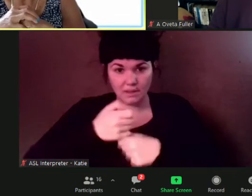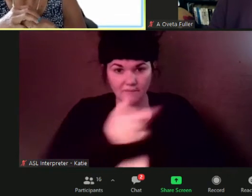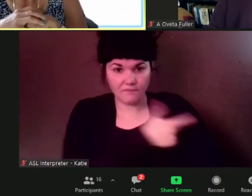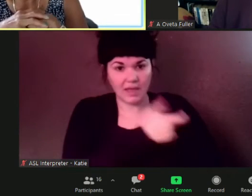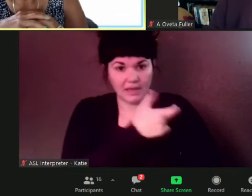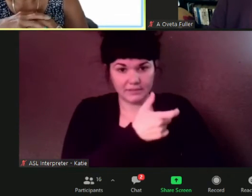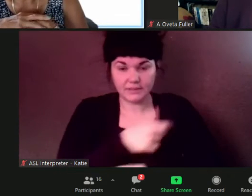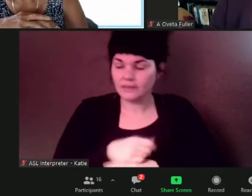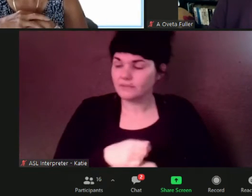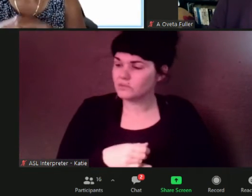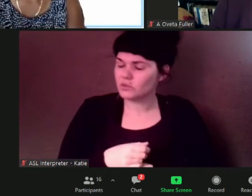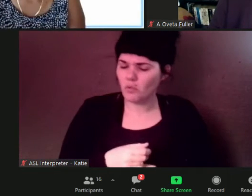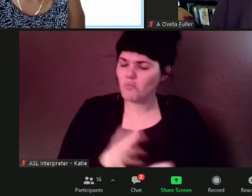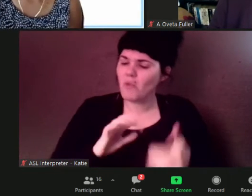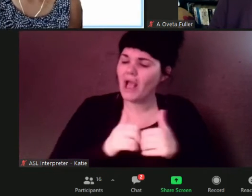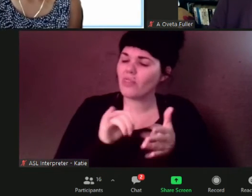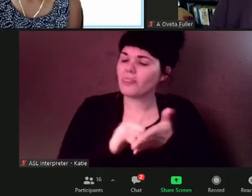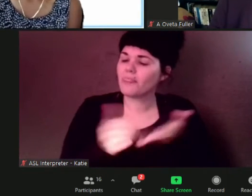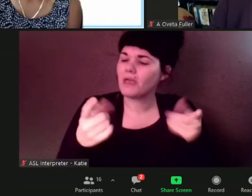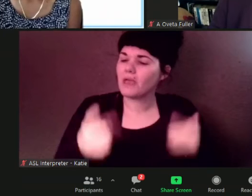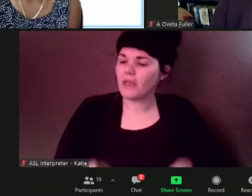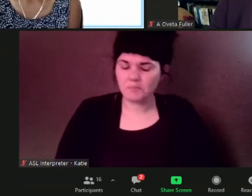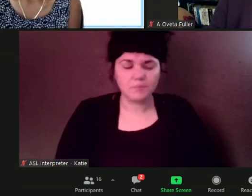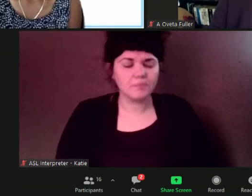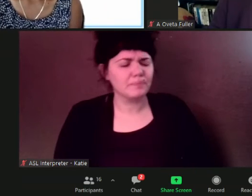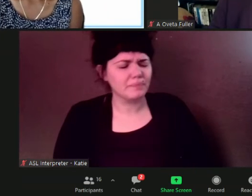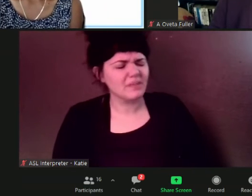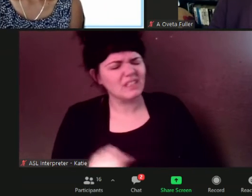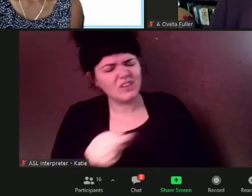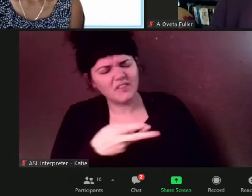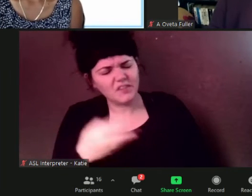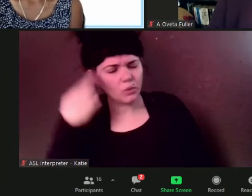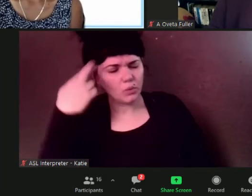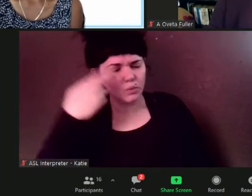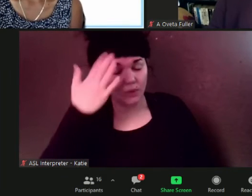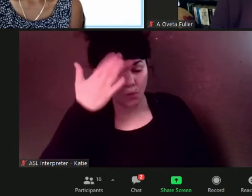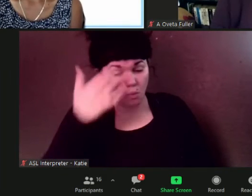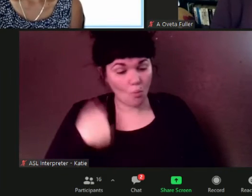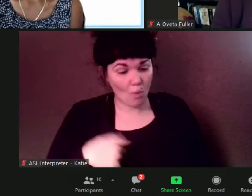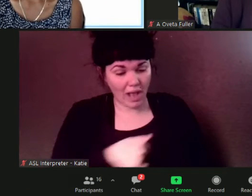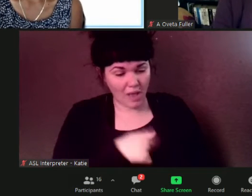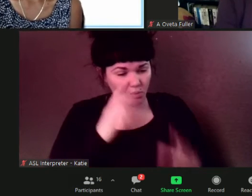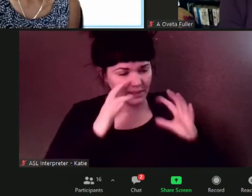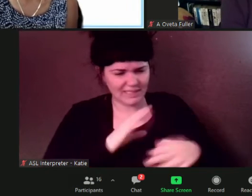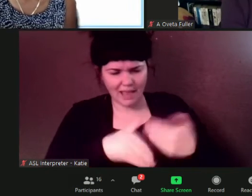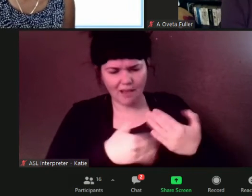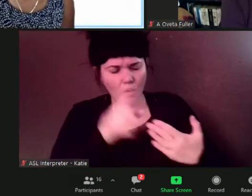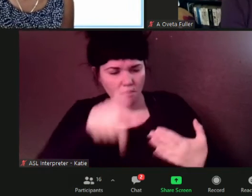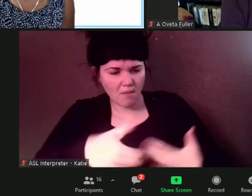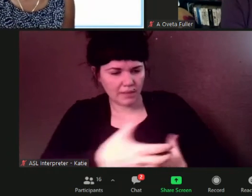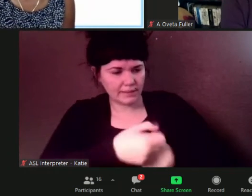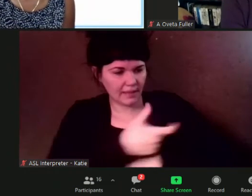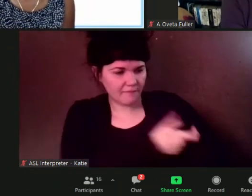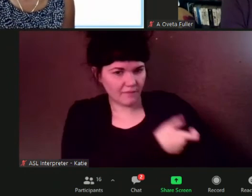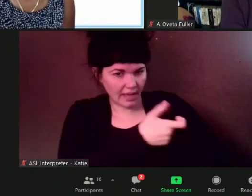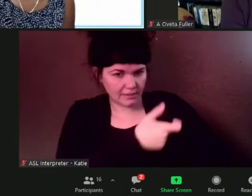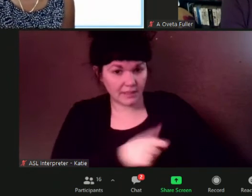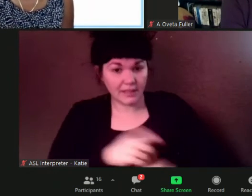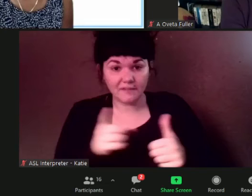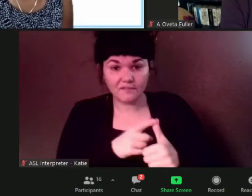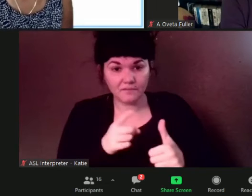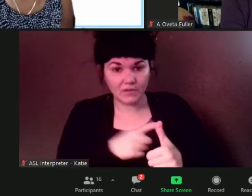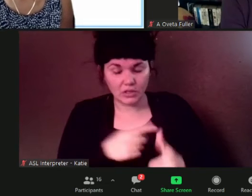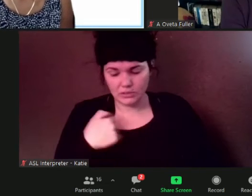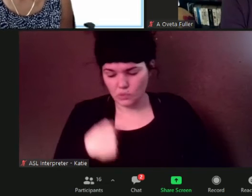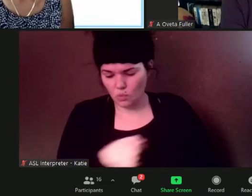so there were a few reasons why we made that decision the first is we believe we have we have to lead by example and